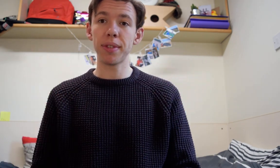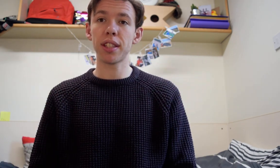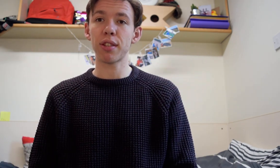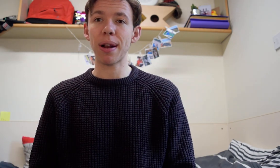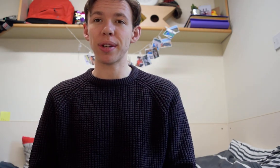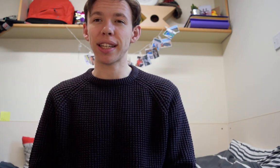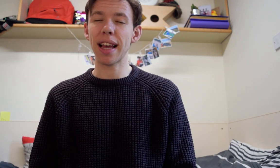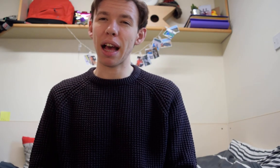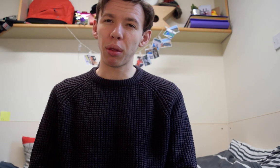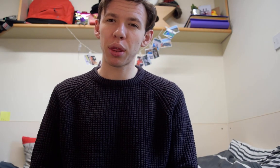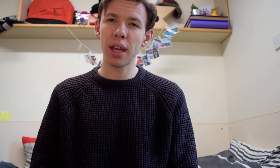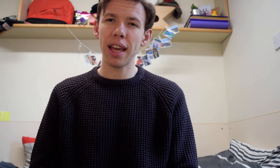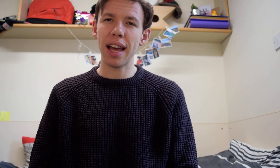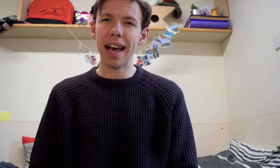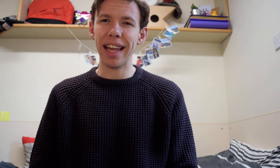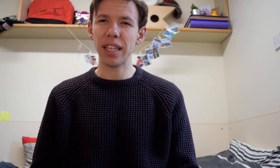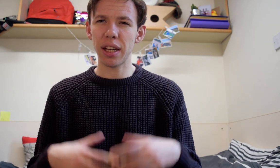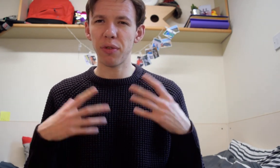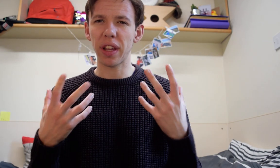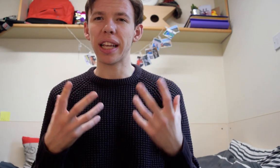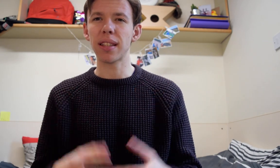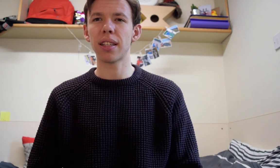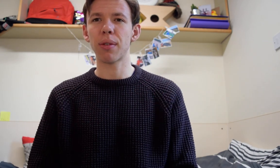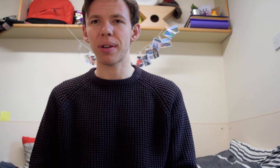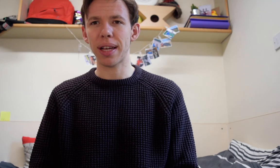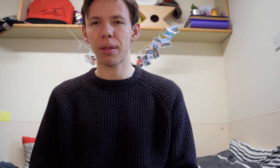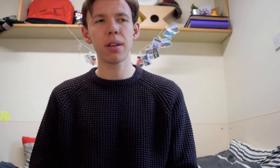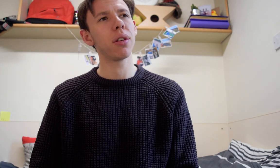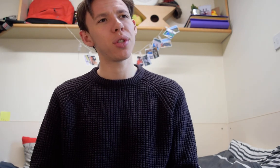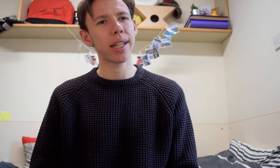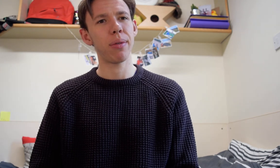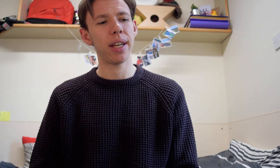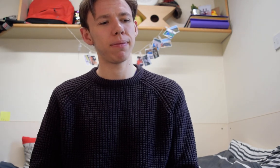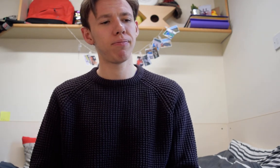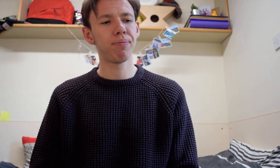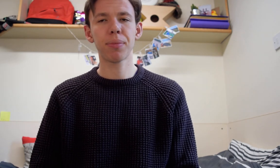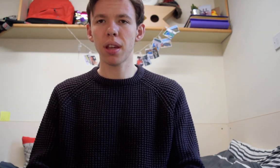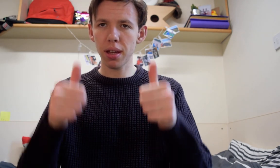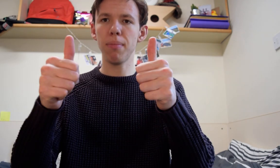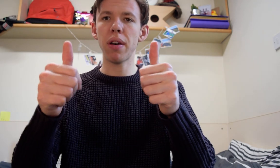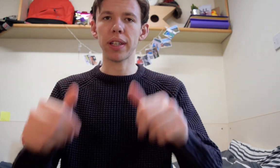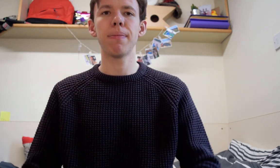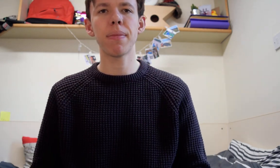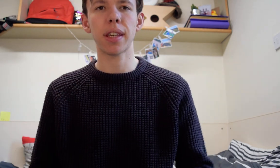surrounding health and feelings around health so check that one out perfect thank you